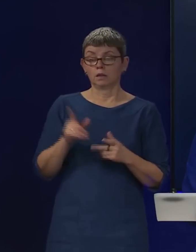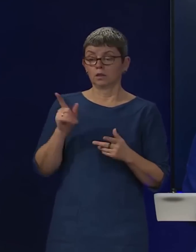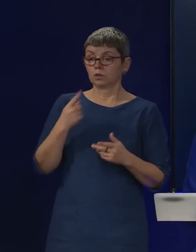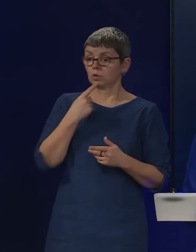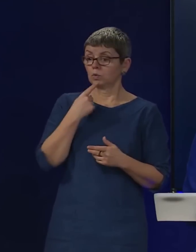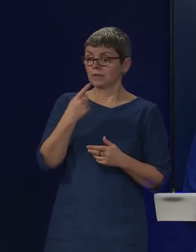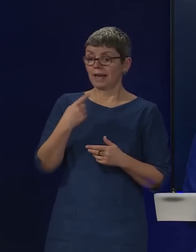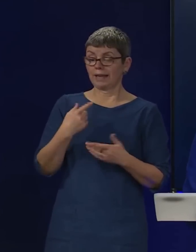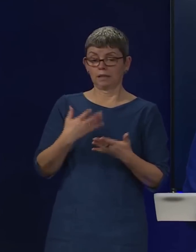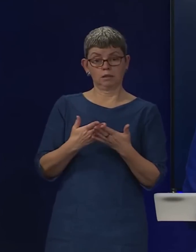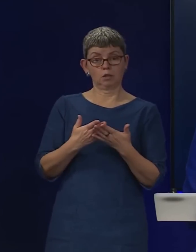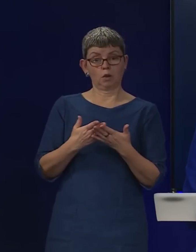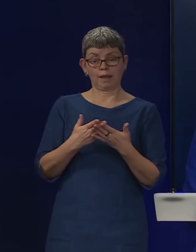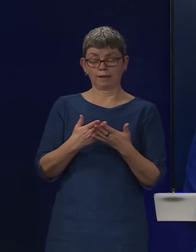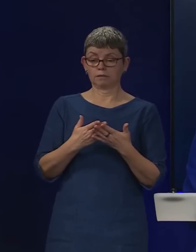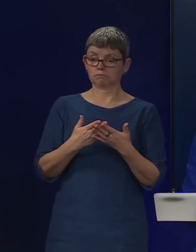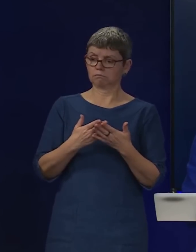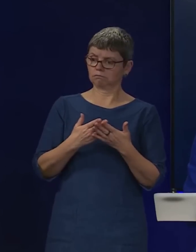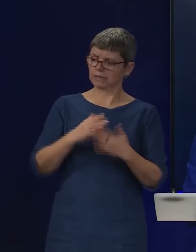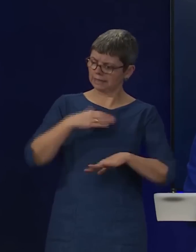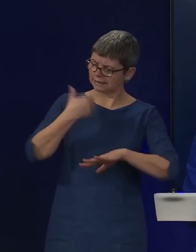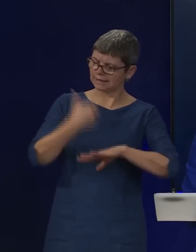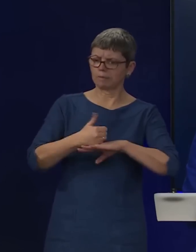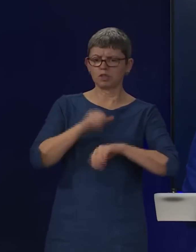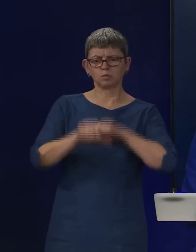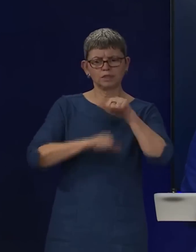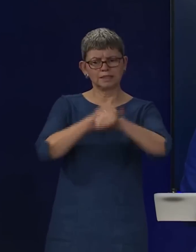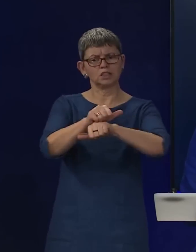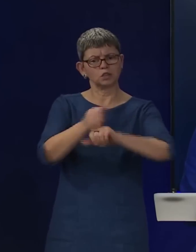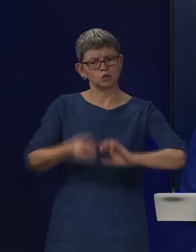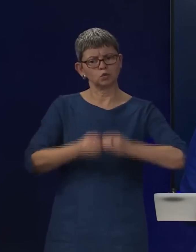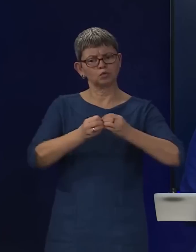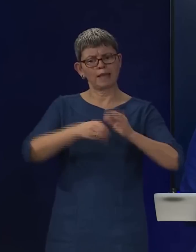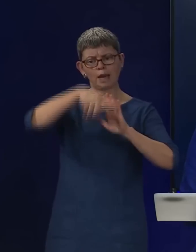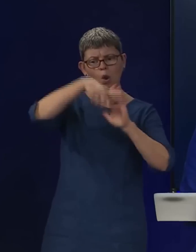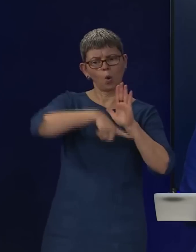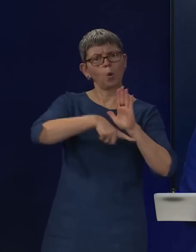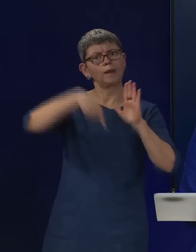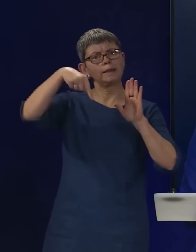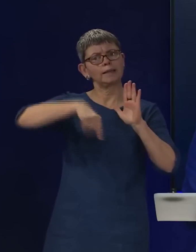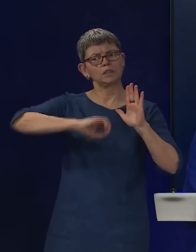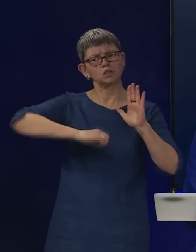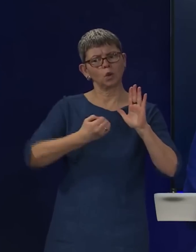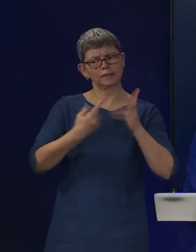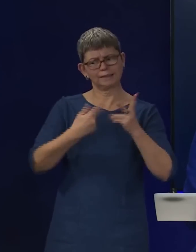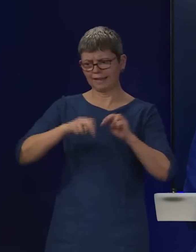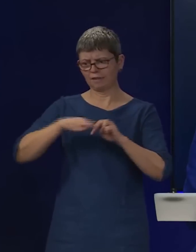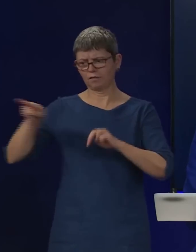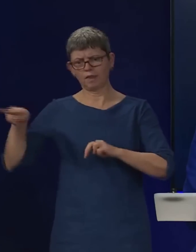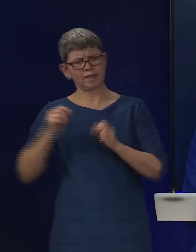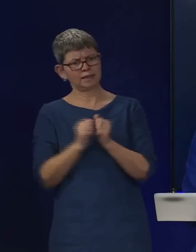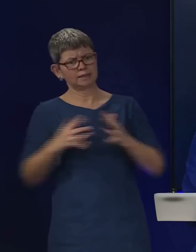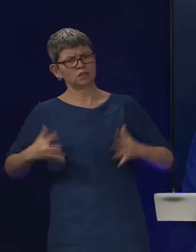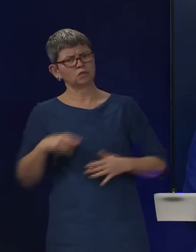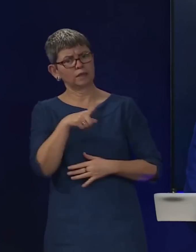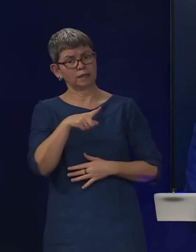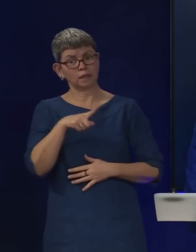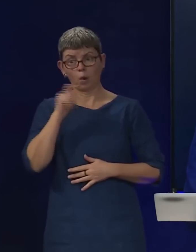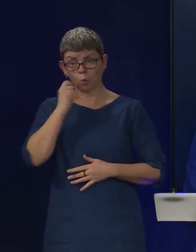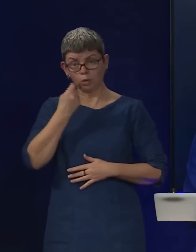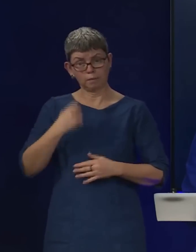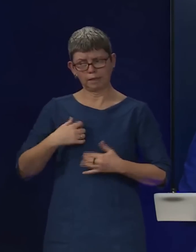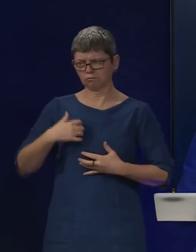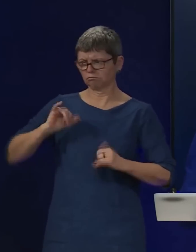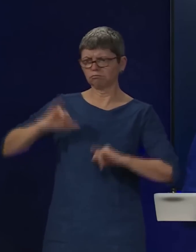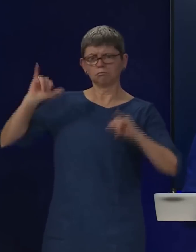refer to established procedures of course in respect of section 35 of the Scotland Act a procedure that has not been used in